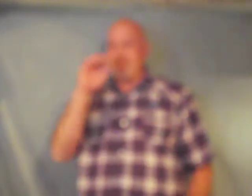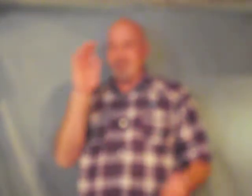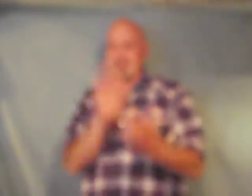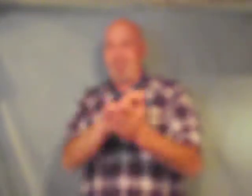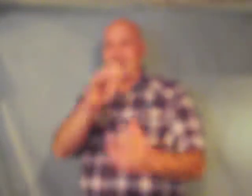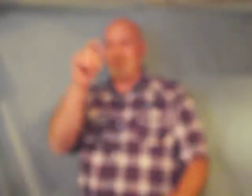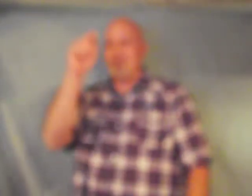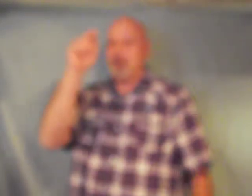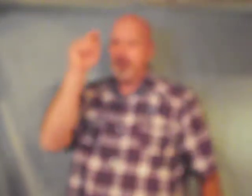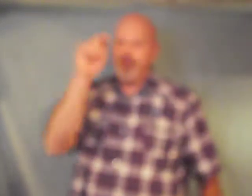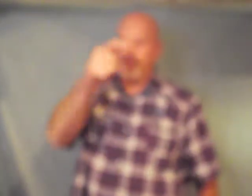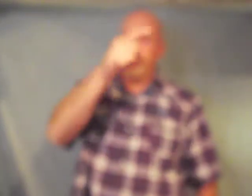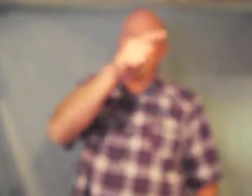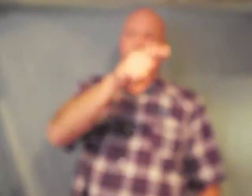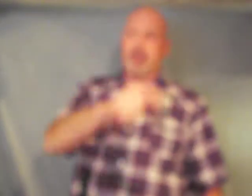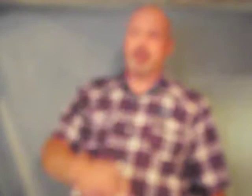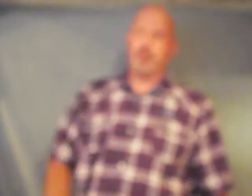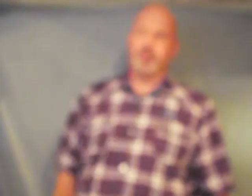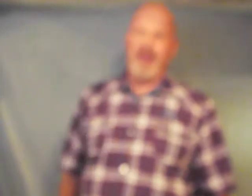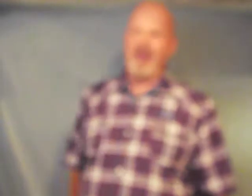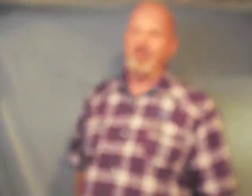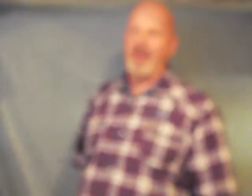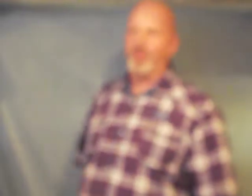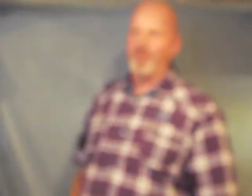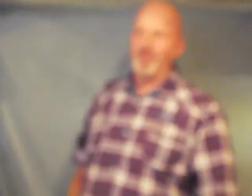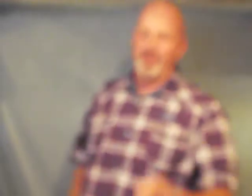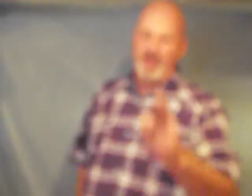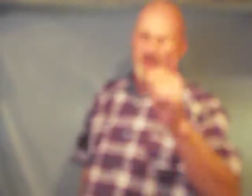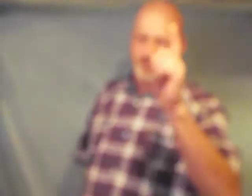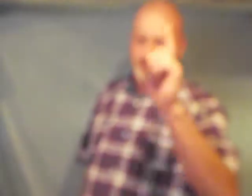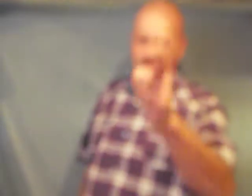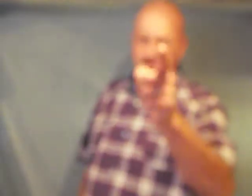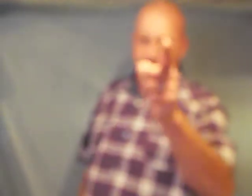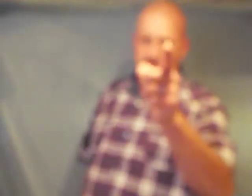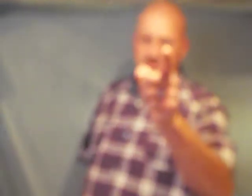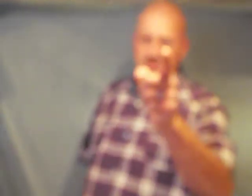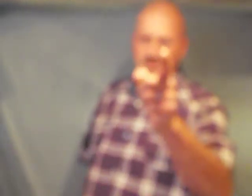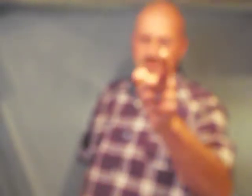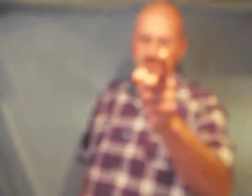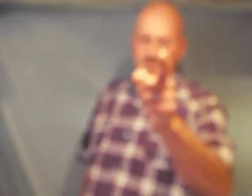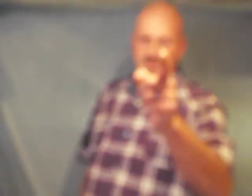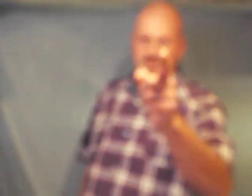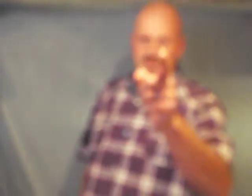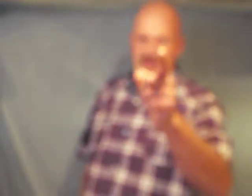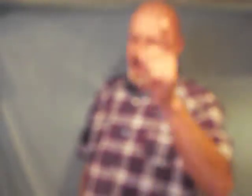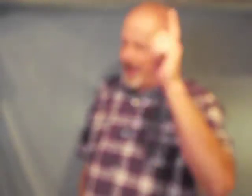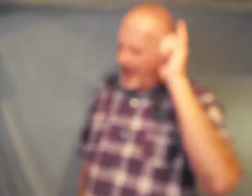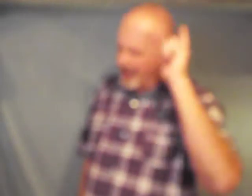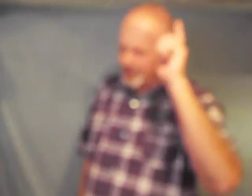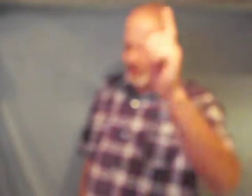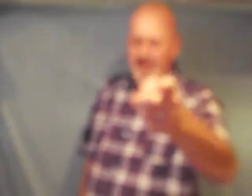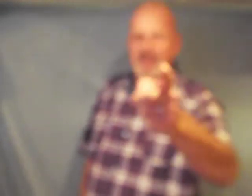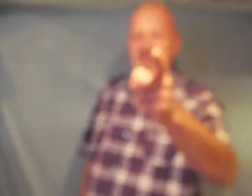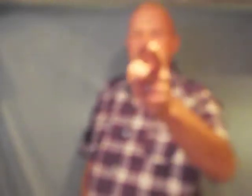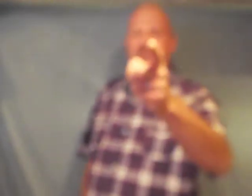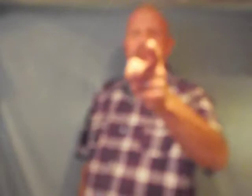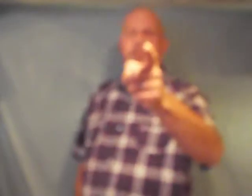Satan you and your kingdom are bound by the word of God from our churches I understand that there's going to be